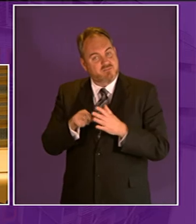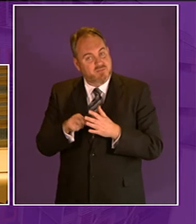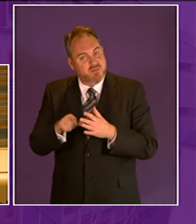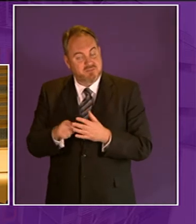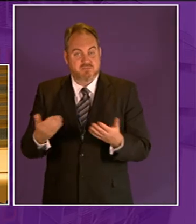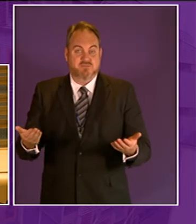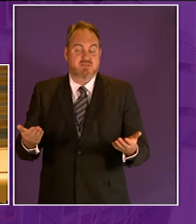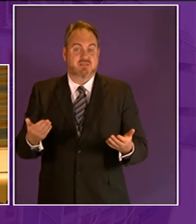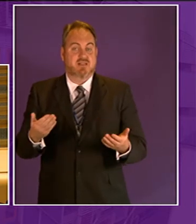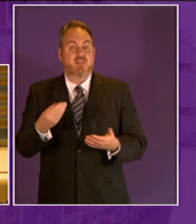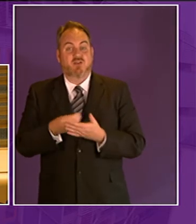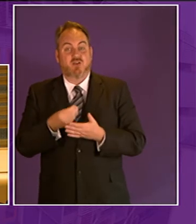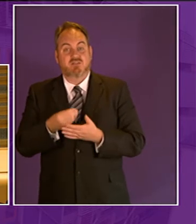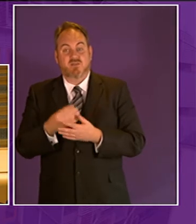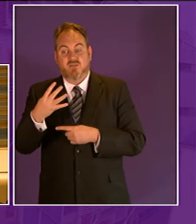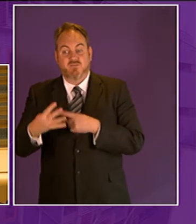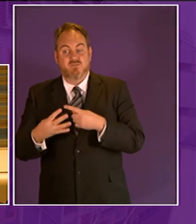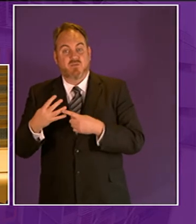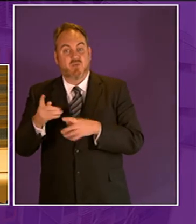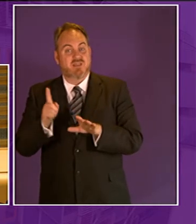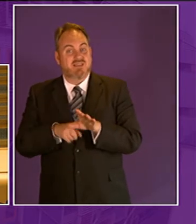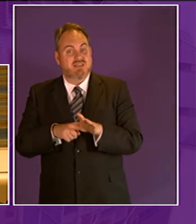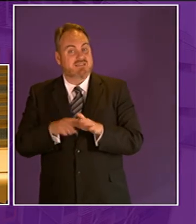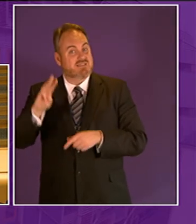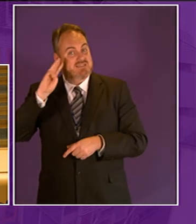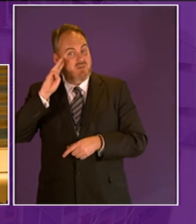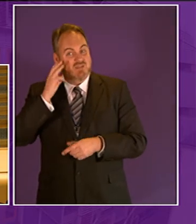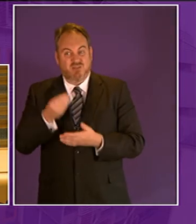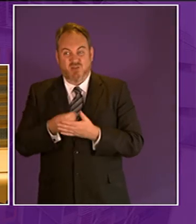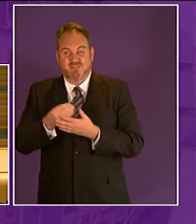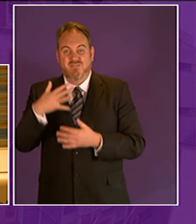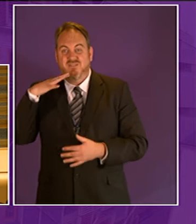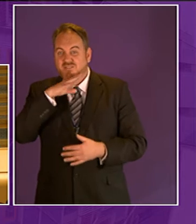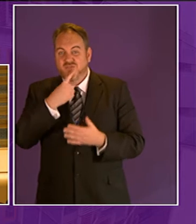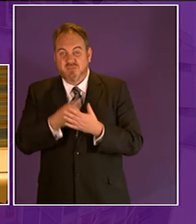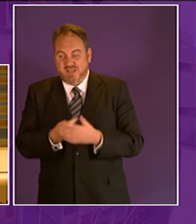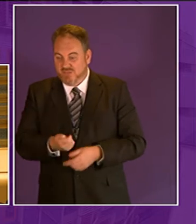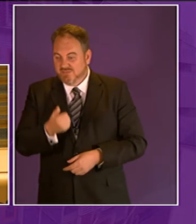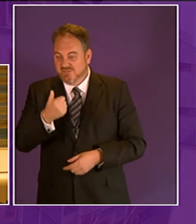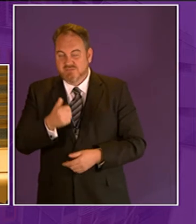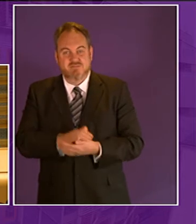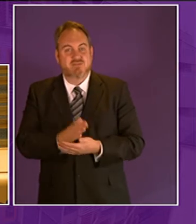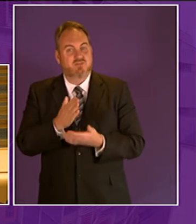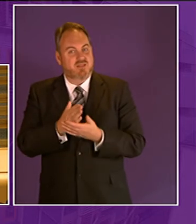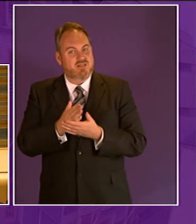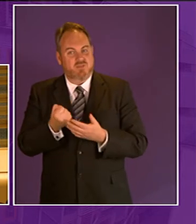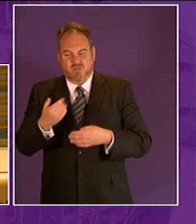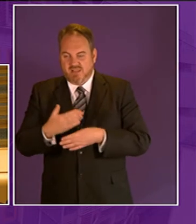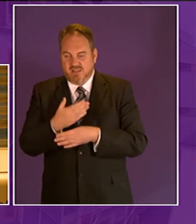years of scouting 550 pounds and the freehouse has developed classrooms for interactive lessons and subjects such as engineering